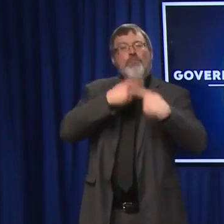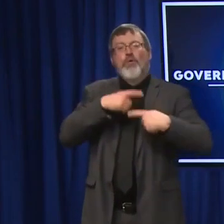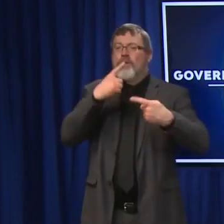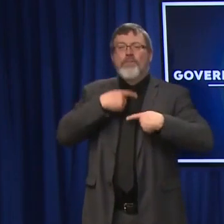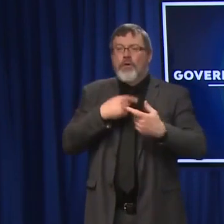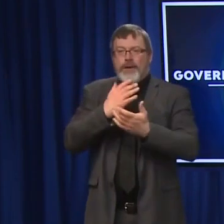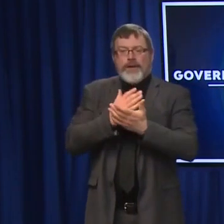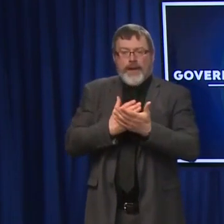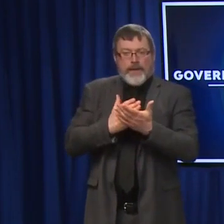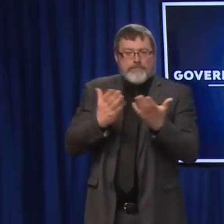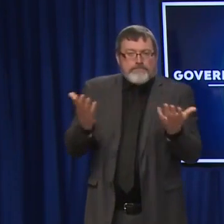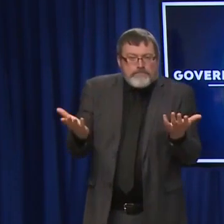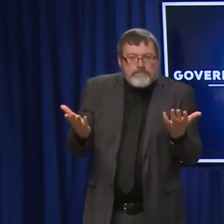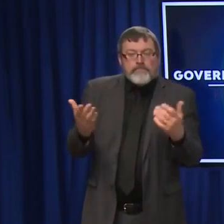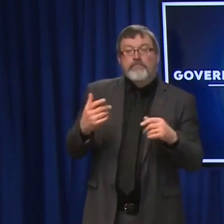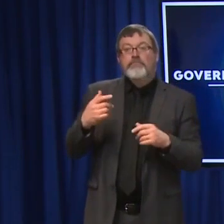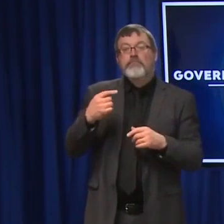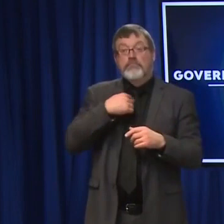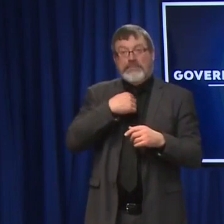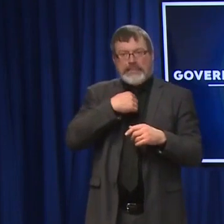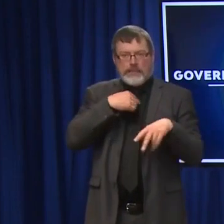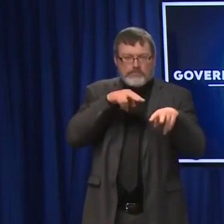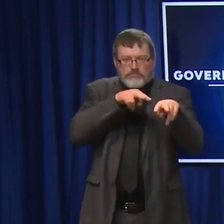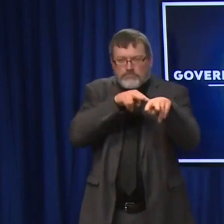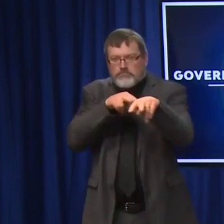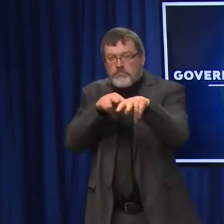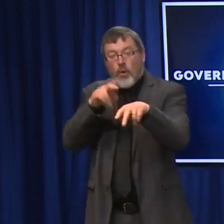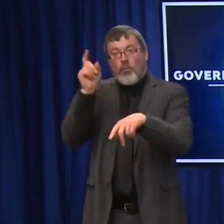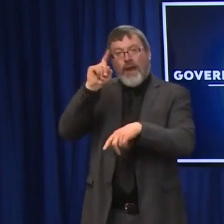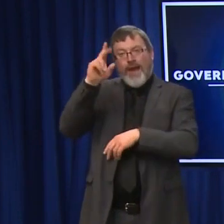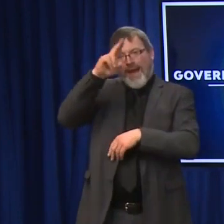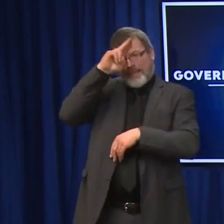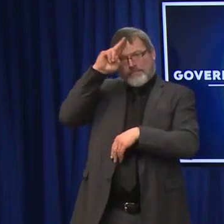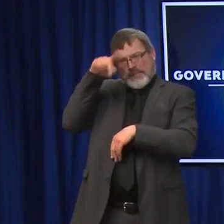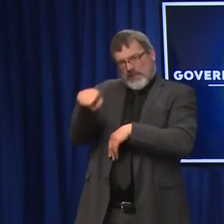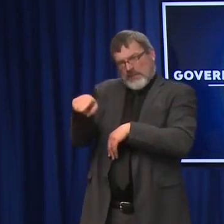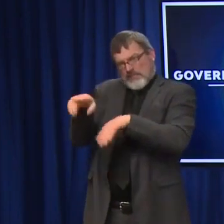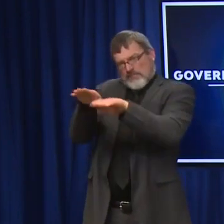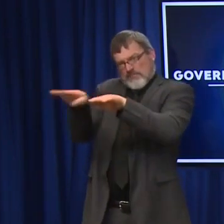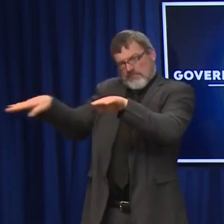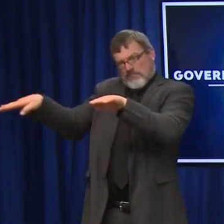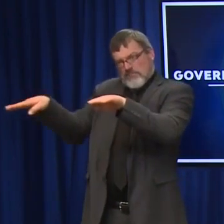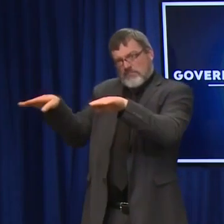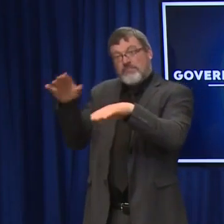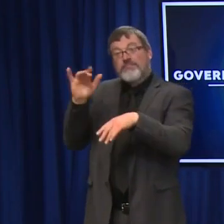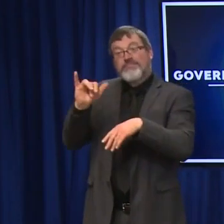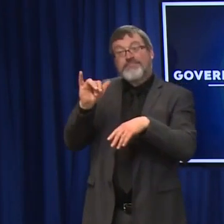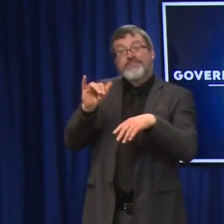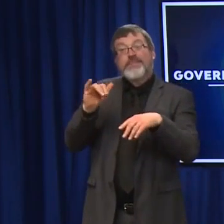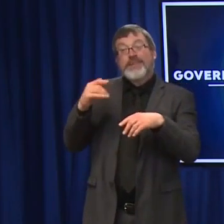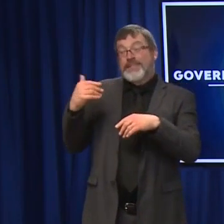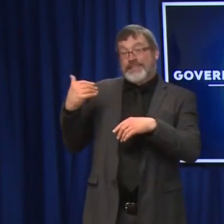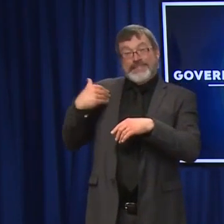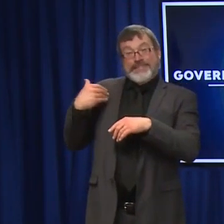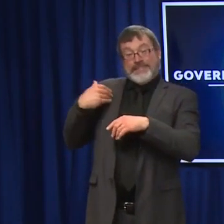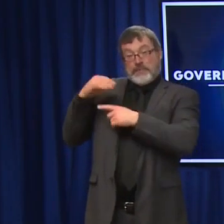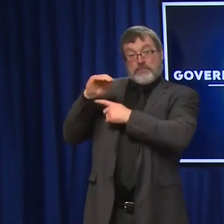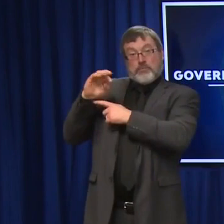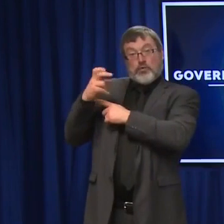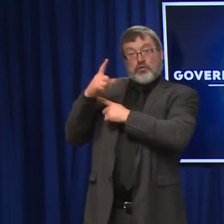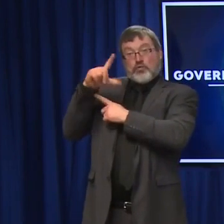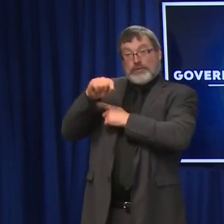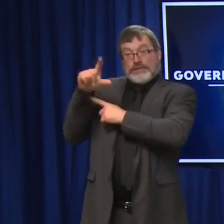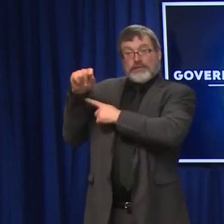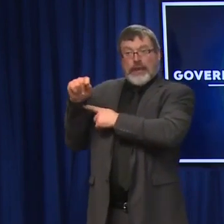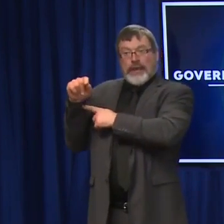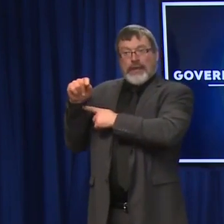look at primarily is the hospitalizations. I go back to what we talked about back in March of 2020. This is all about making sure the healthcare system